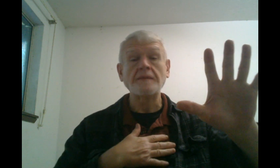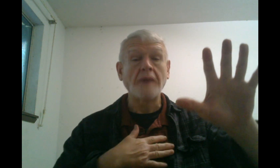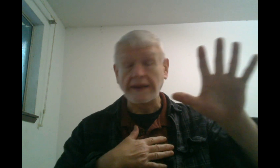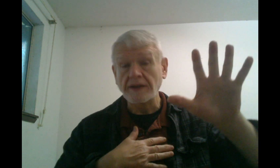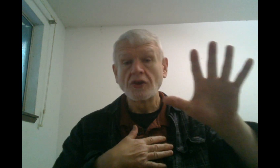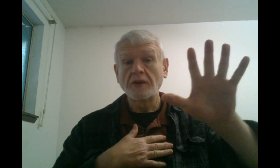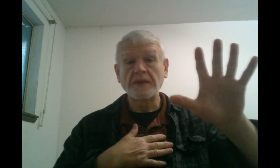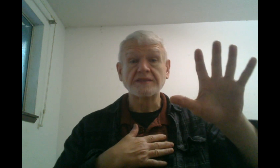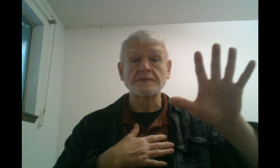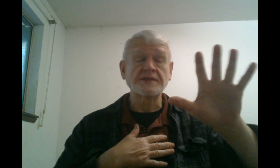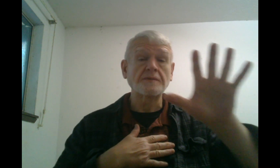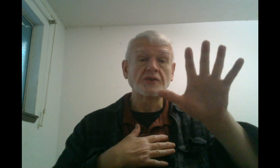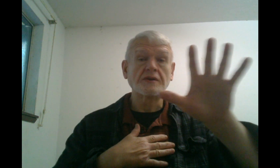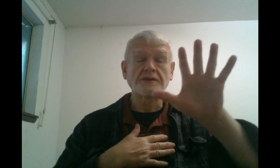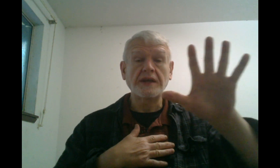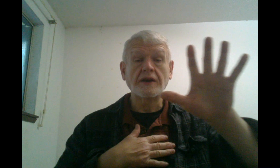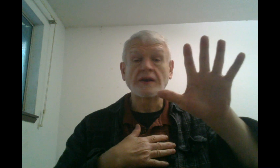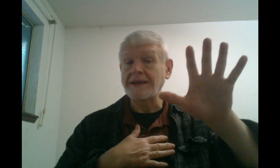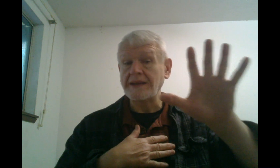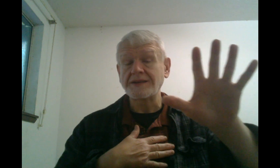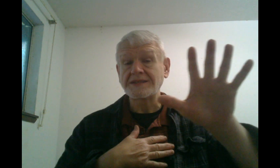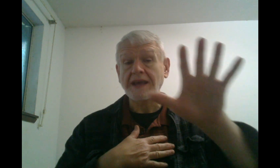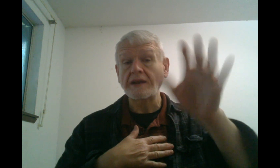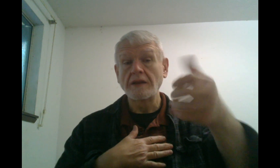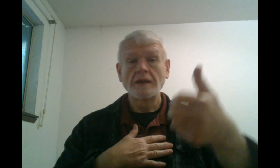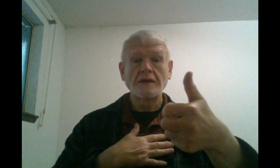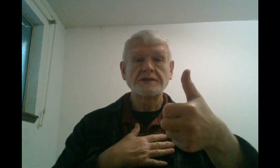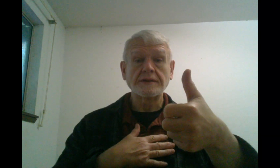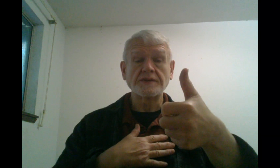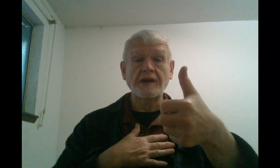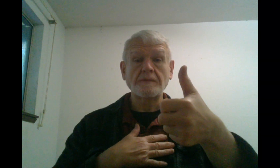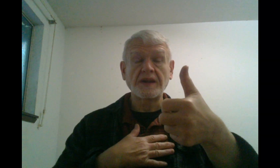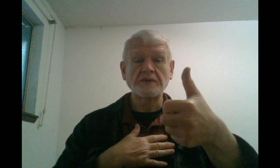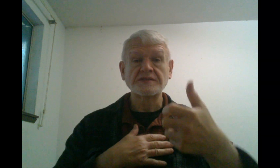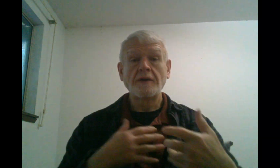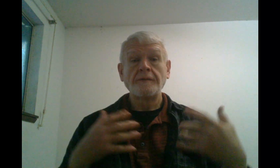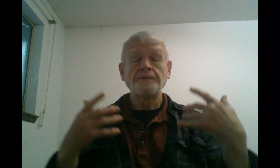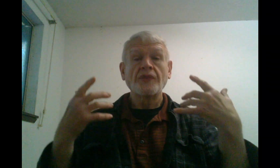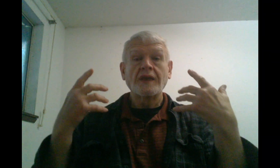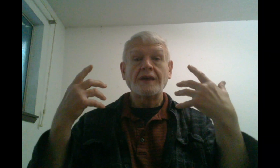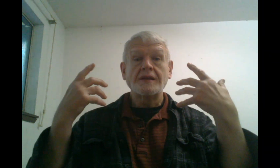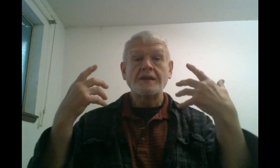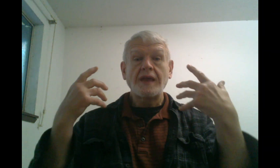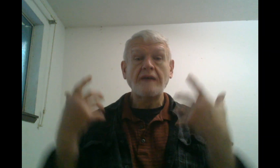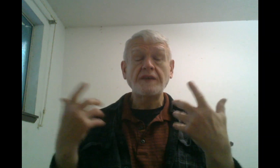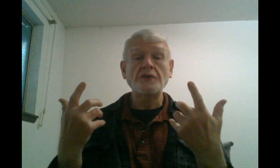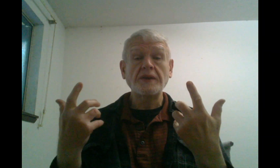didn't mind, because it was something to hear, and they needed to say it. So, there, but it was heavy-duty